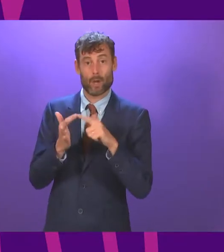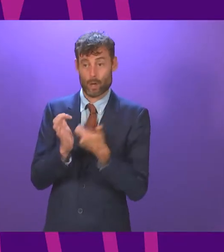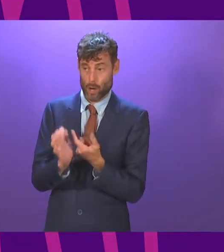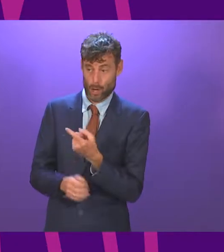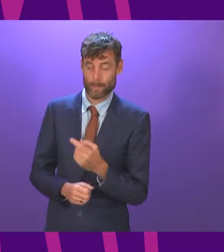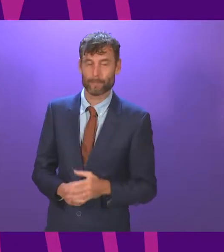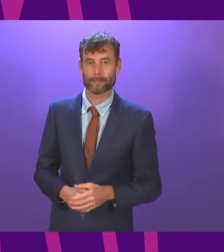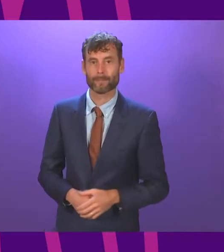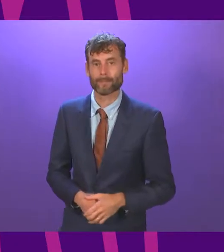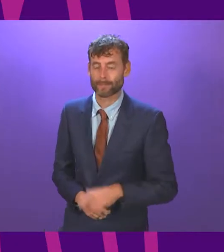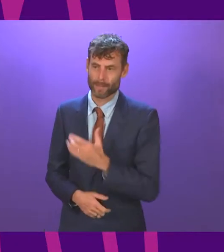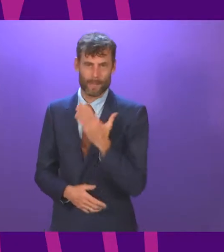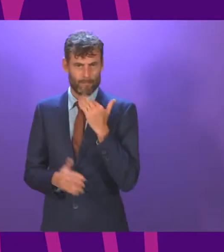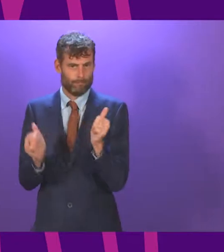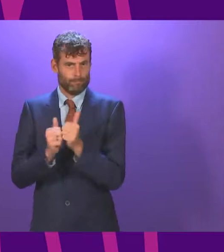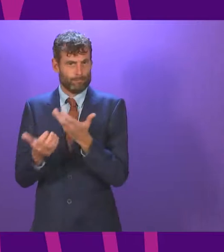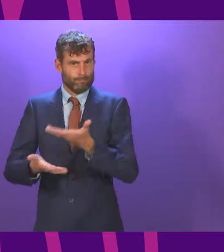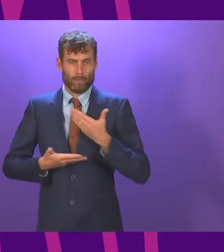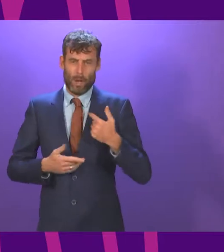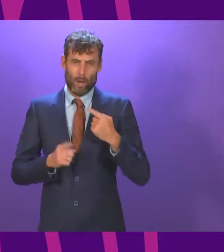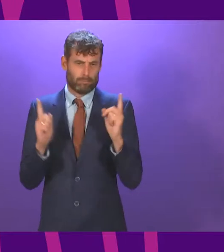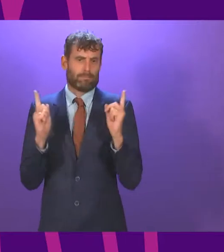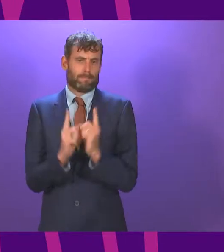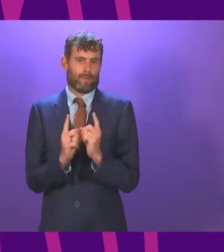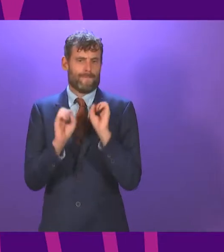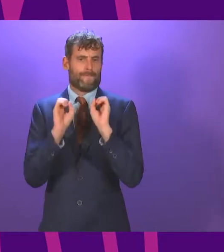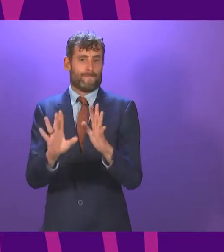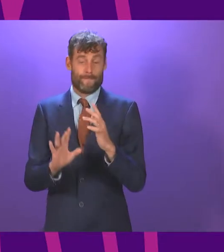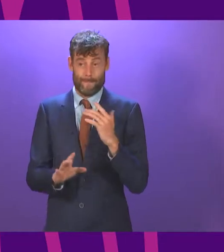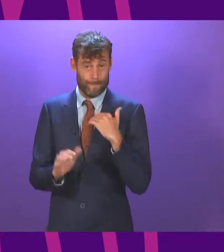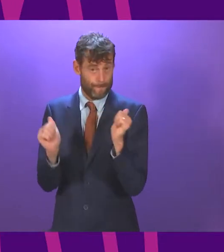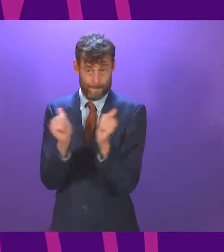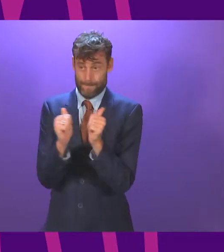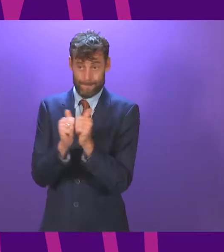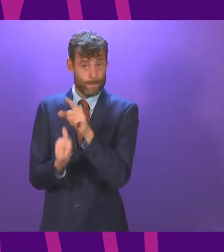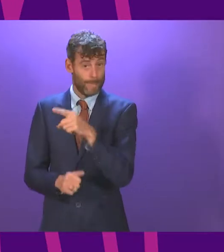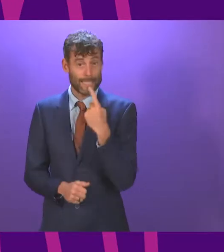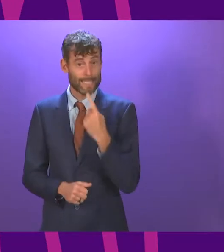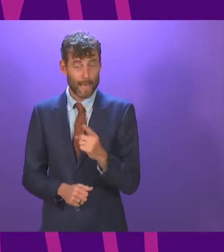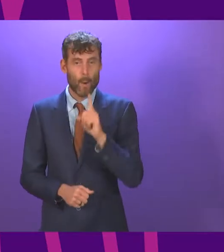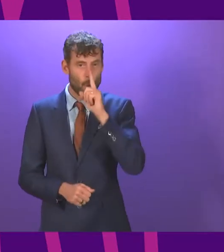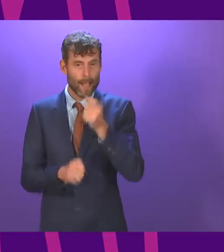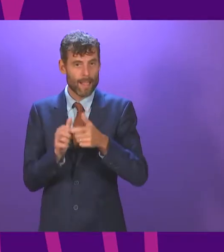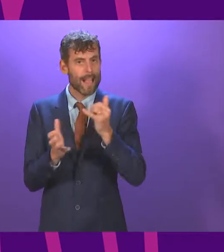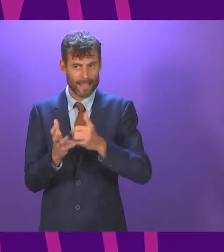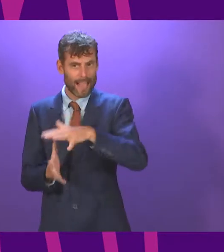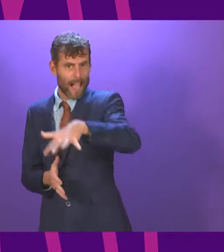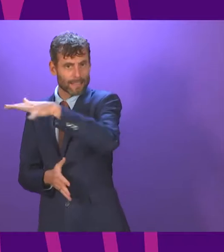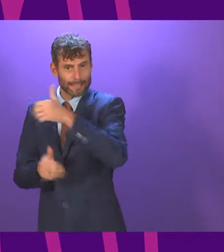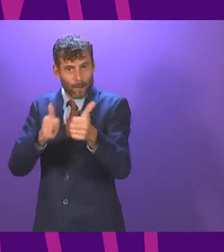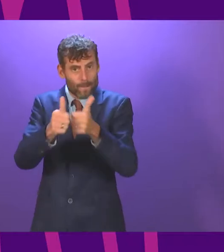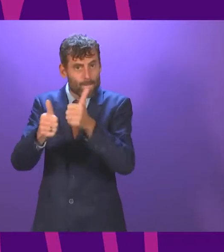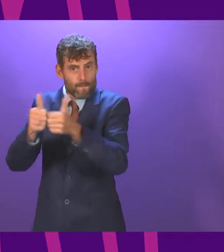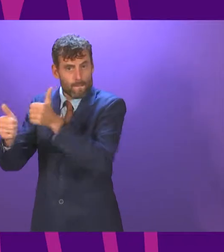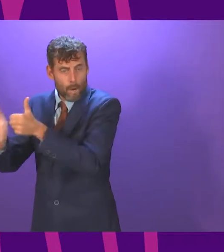Kerr. Very grateful. I'll be suitably brief. I support a lot of what the Member has just said about the oil and gas industry, but